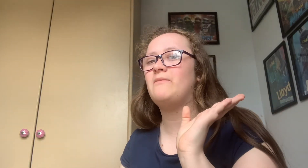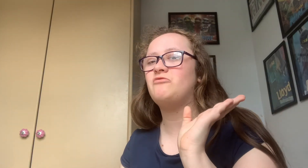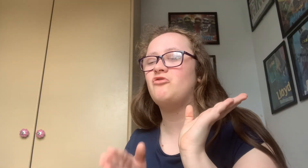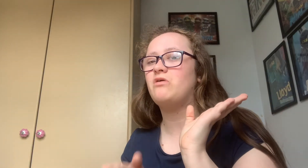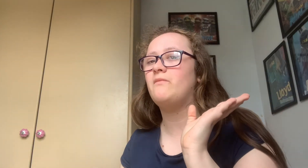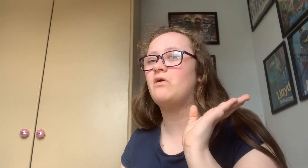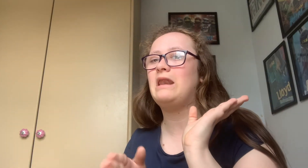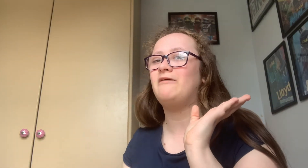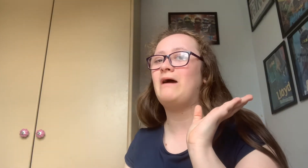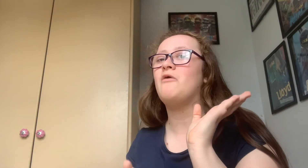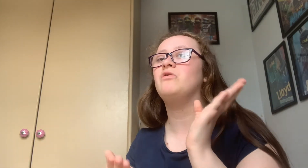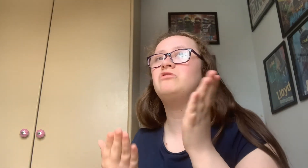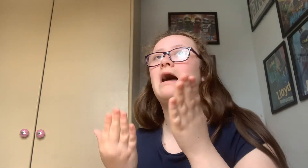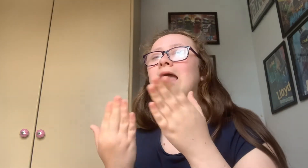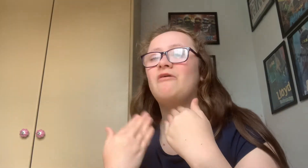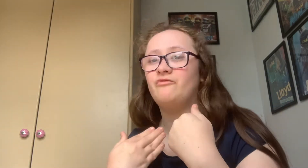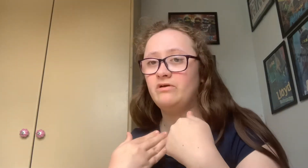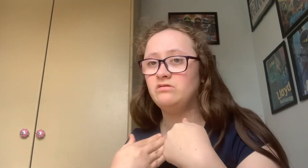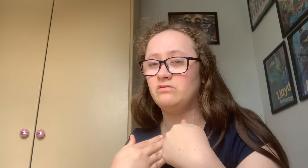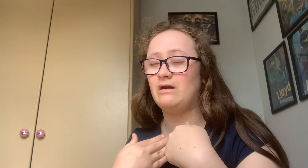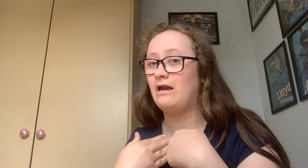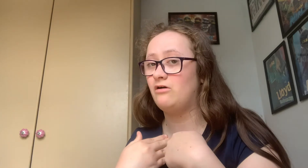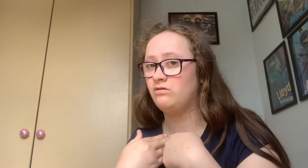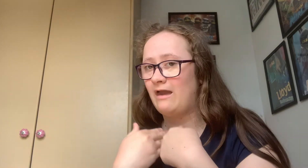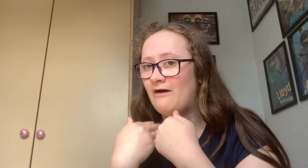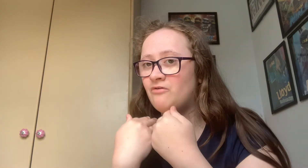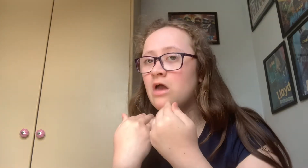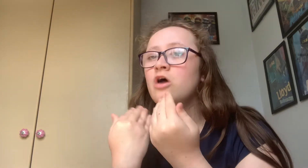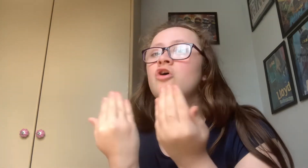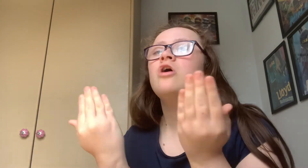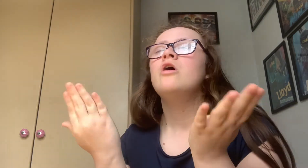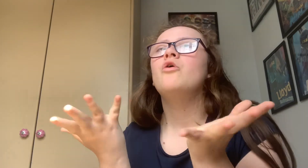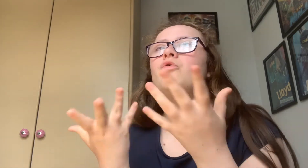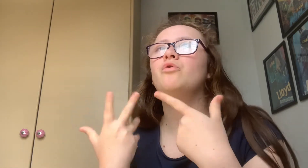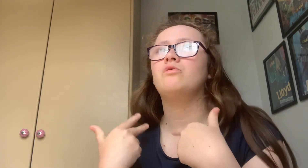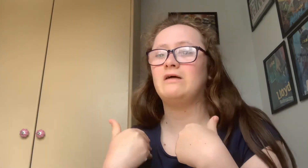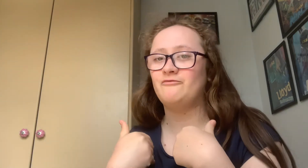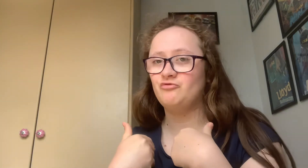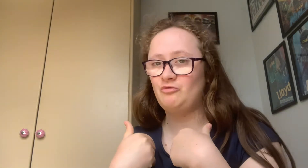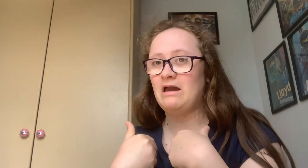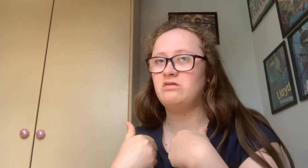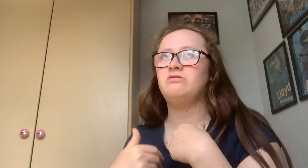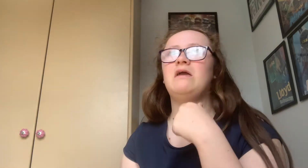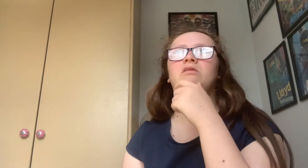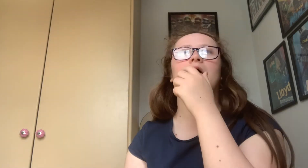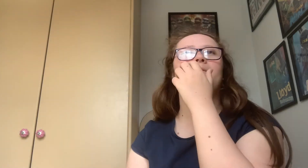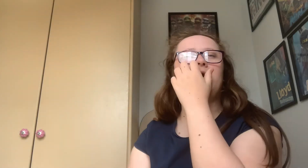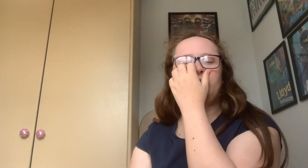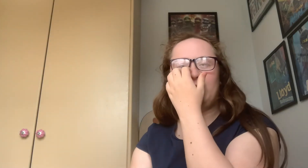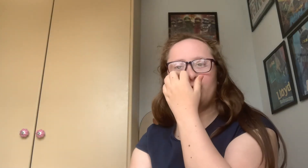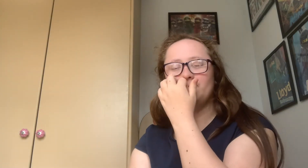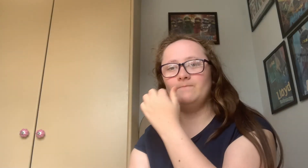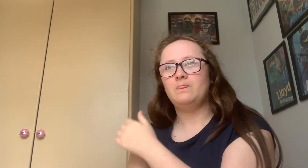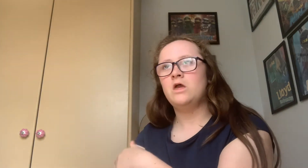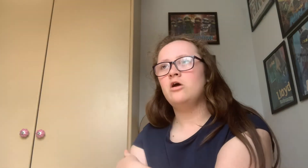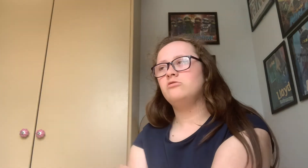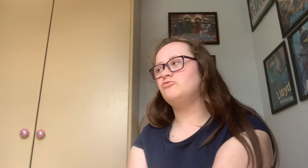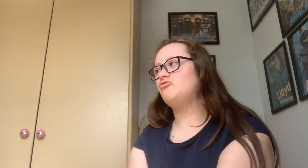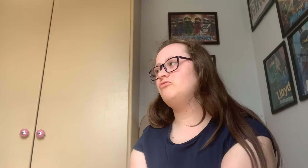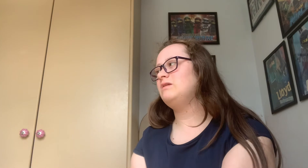about talk a book like that which I have the reason because I have Because I have to write to say it about it So the reason